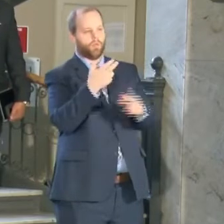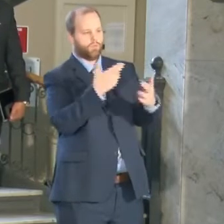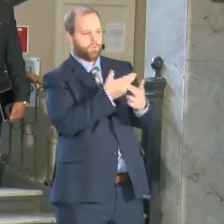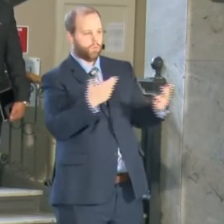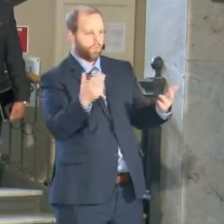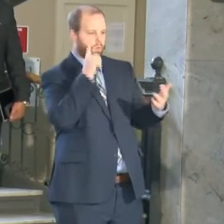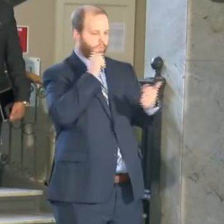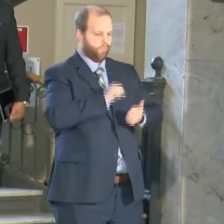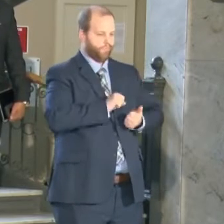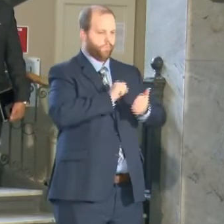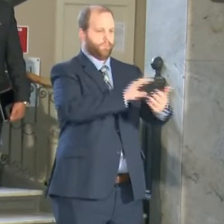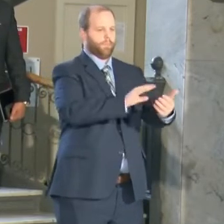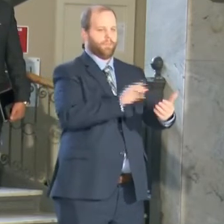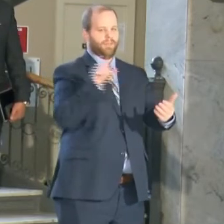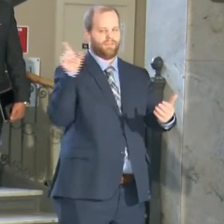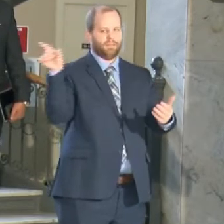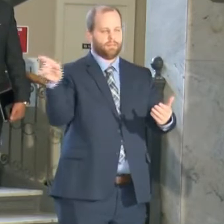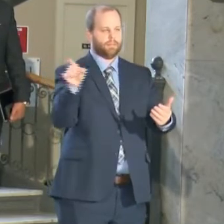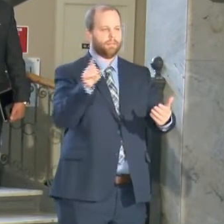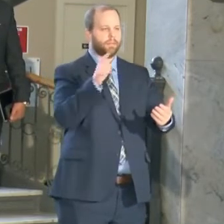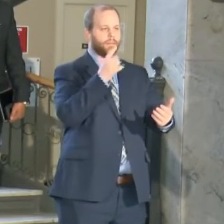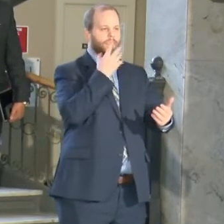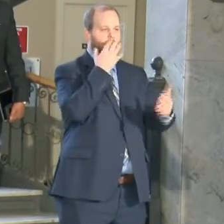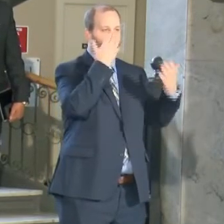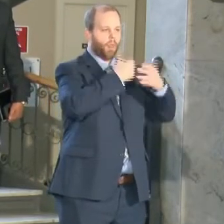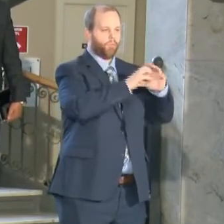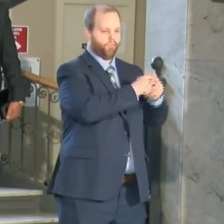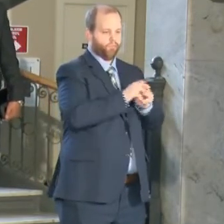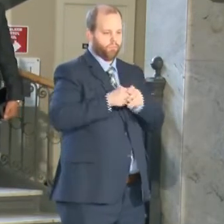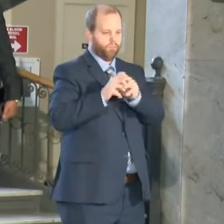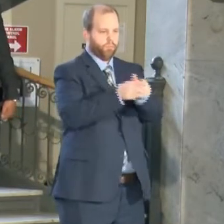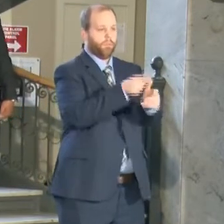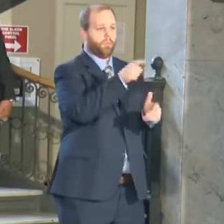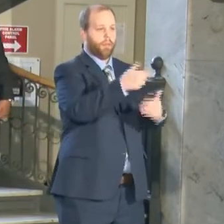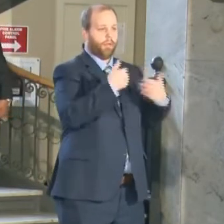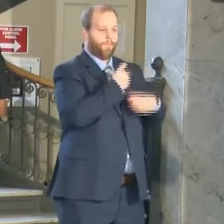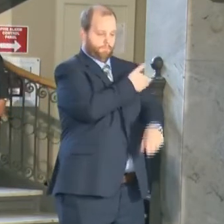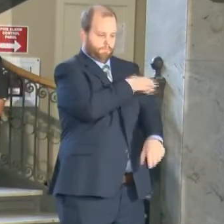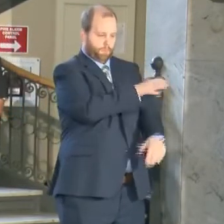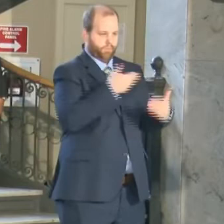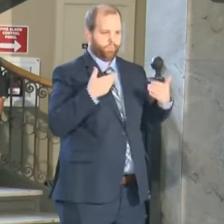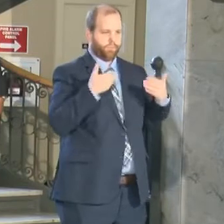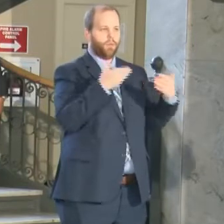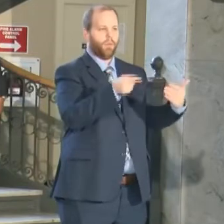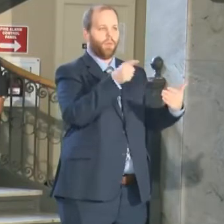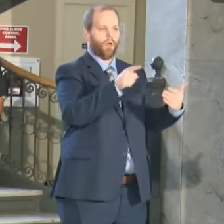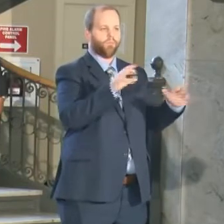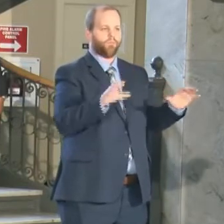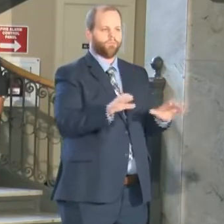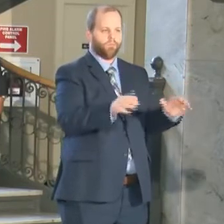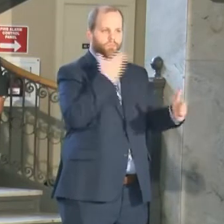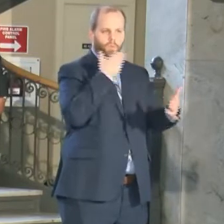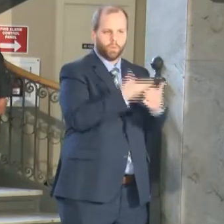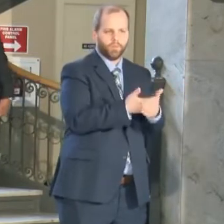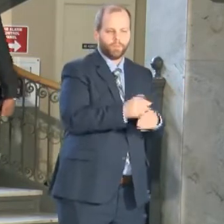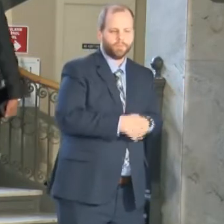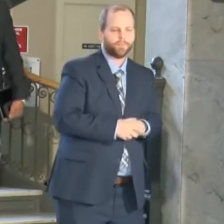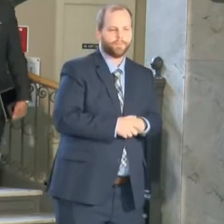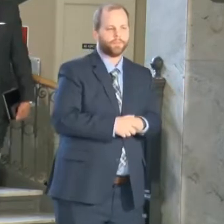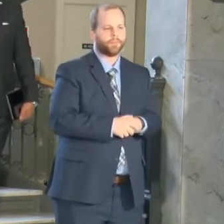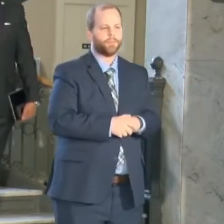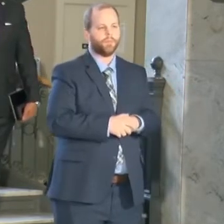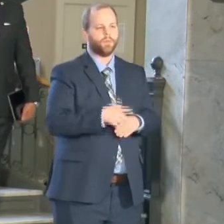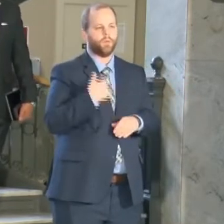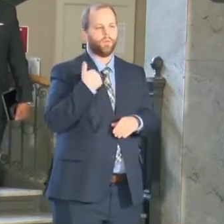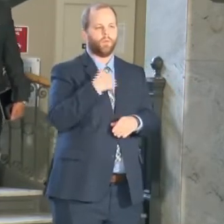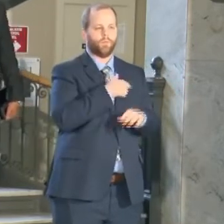about. They've been empowered to do that and they're doing a really good job of doing that. We talked about our